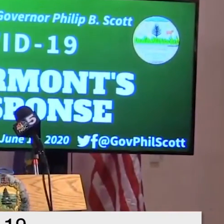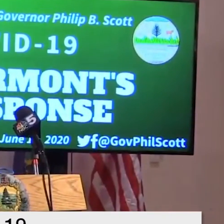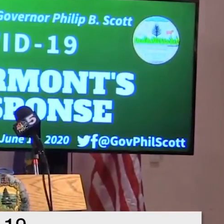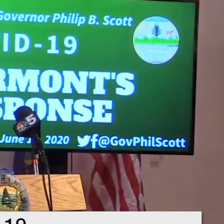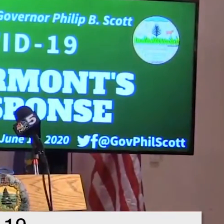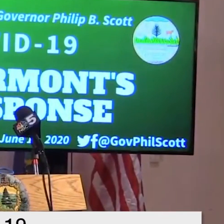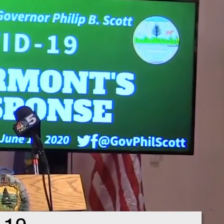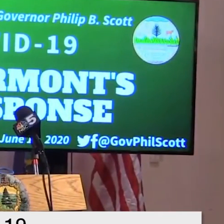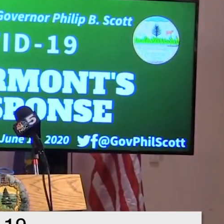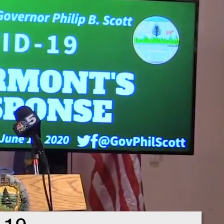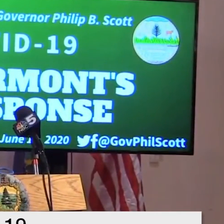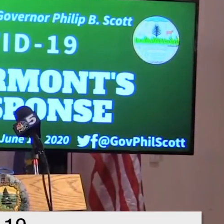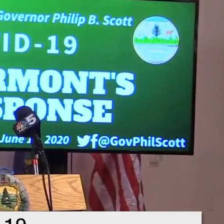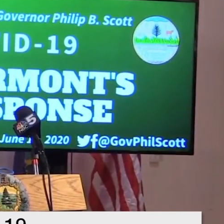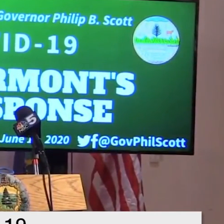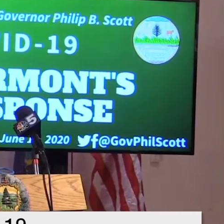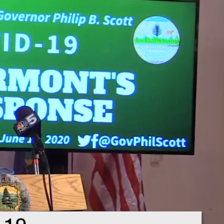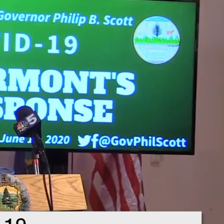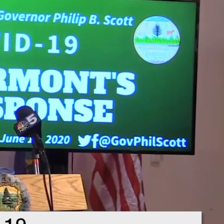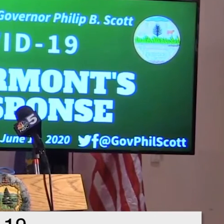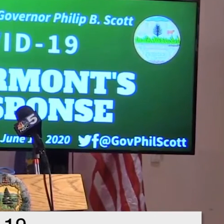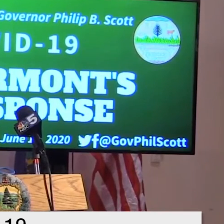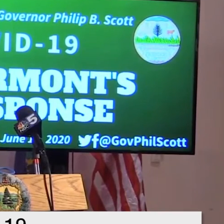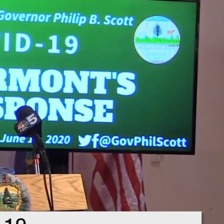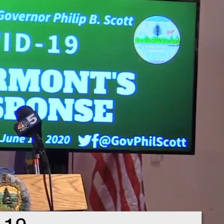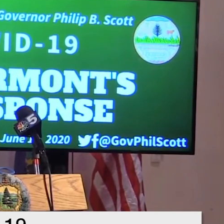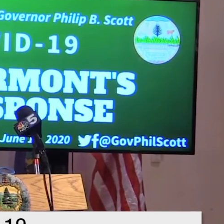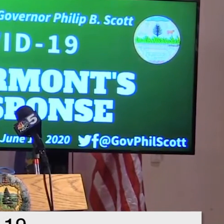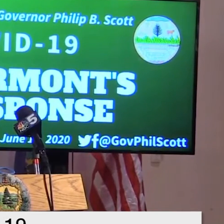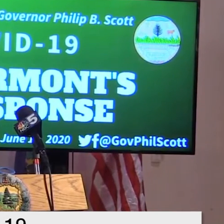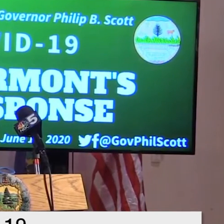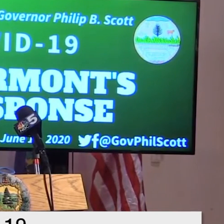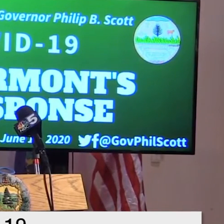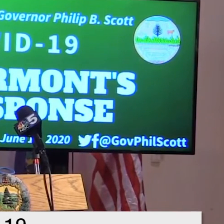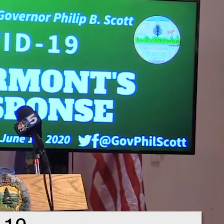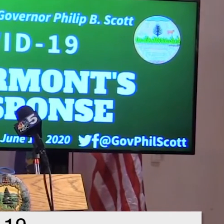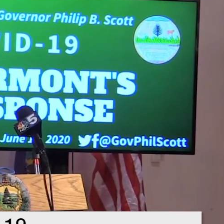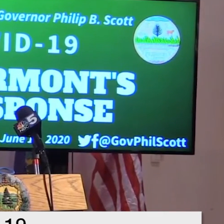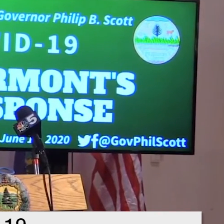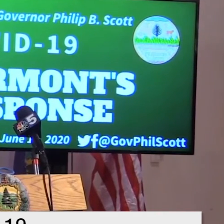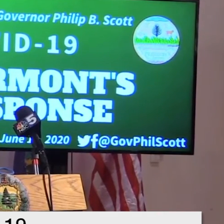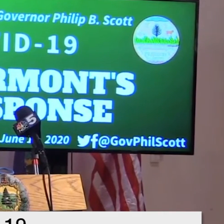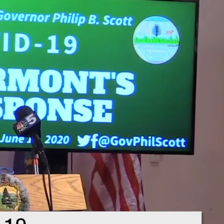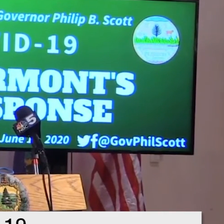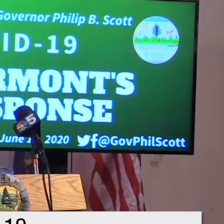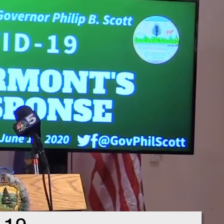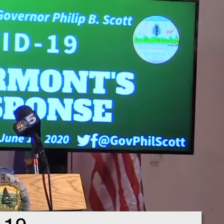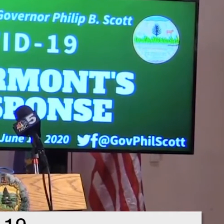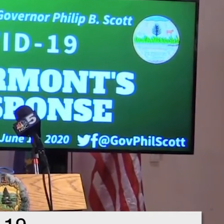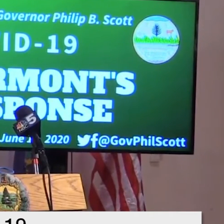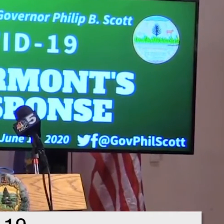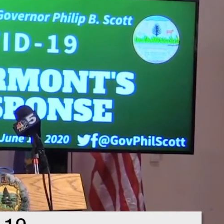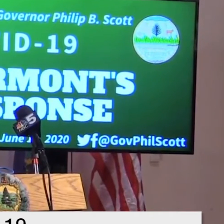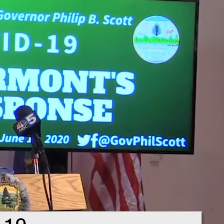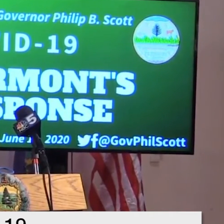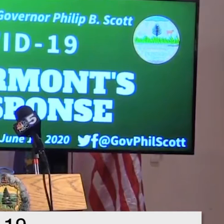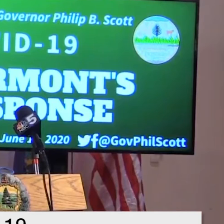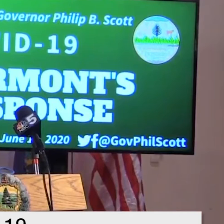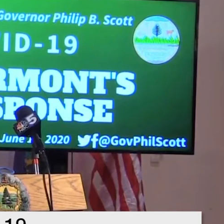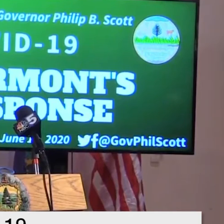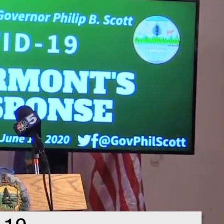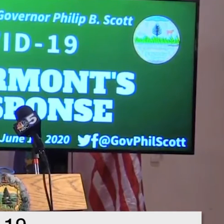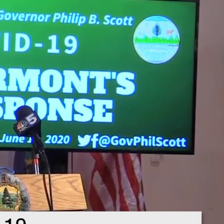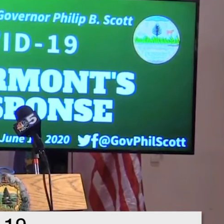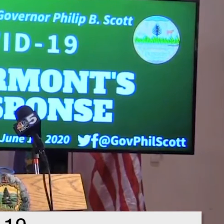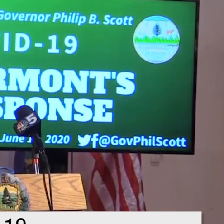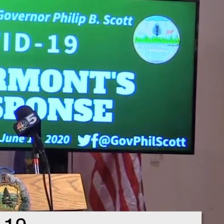throughout this pandemic Vermonters have sacrificed many aspects of everyday life to